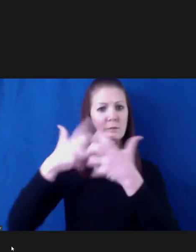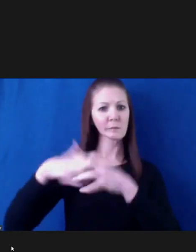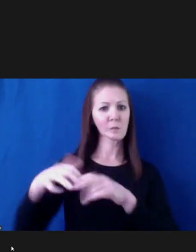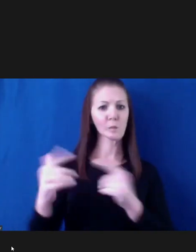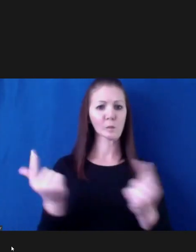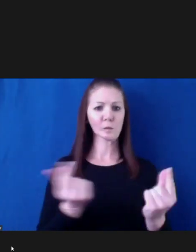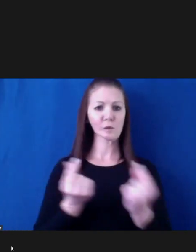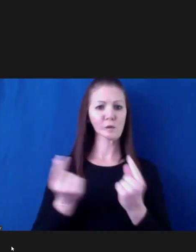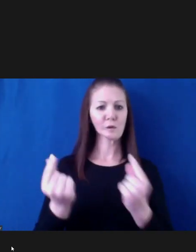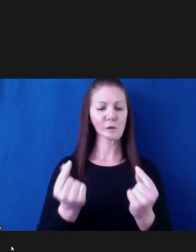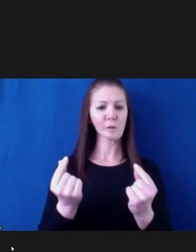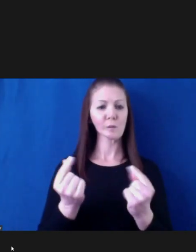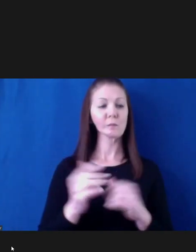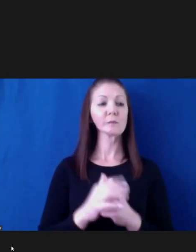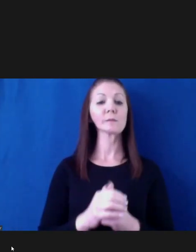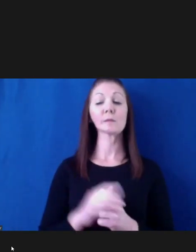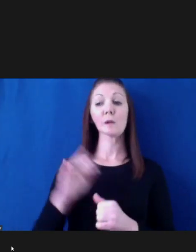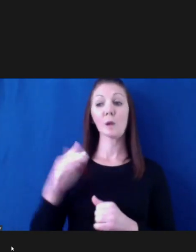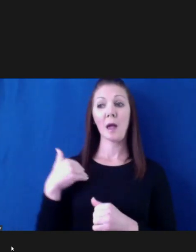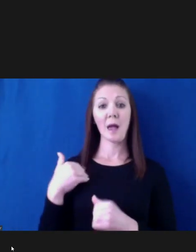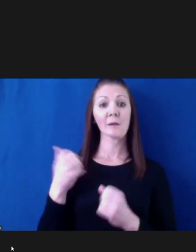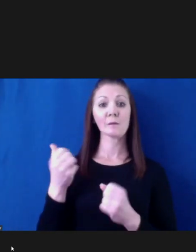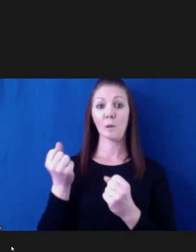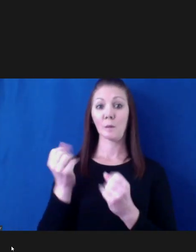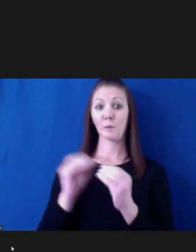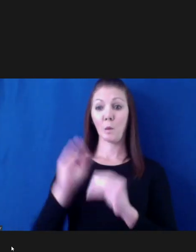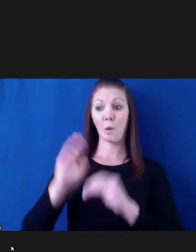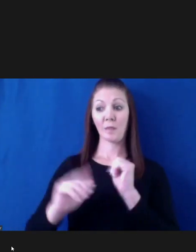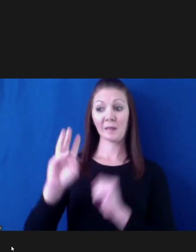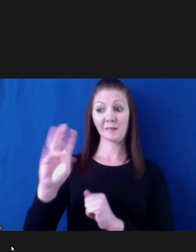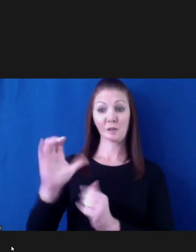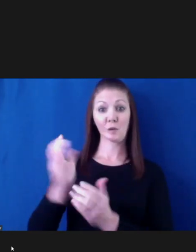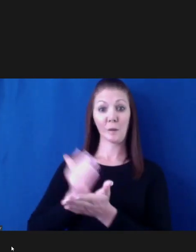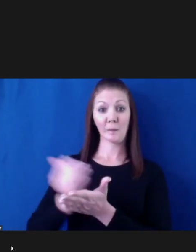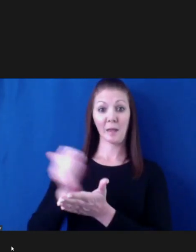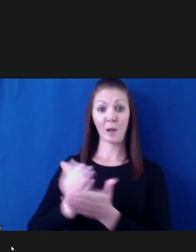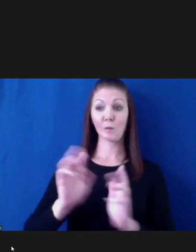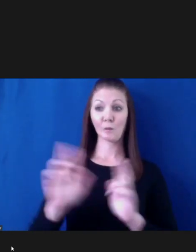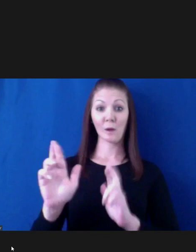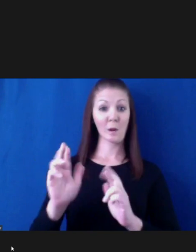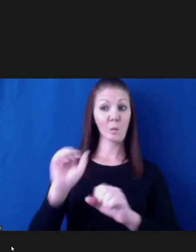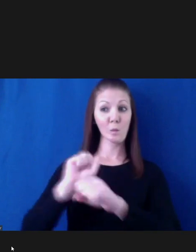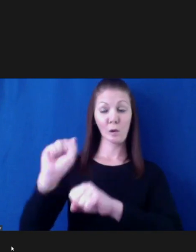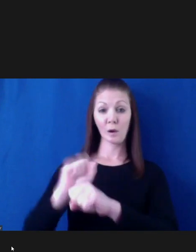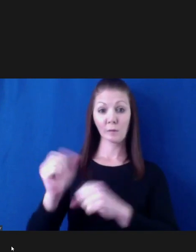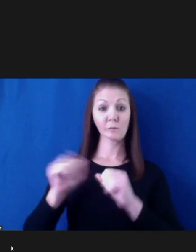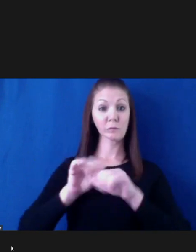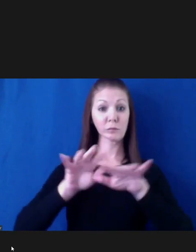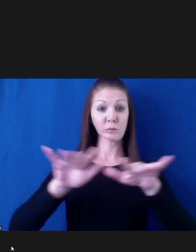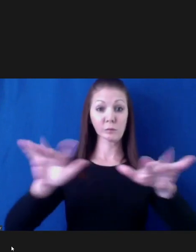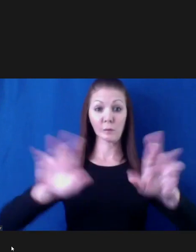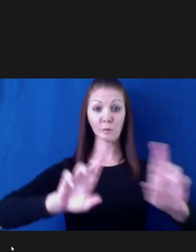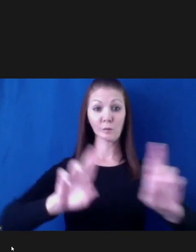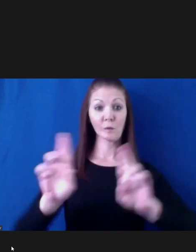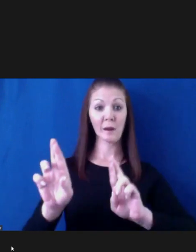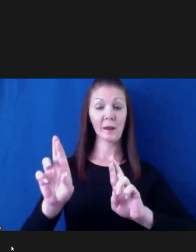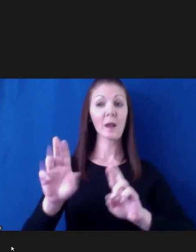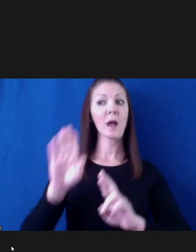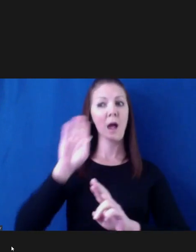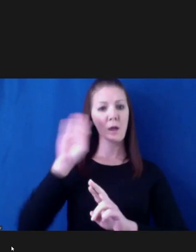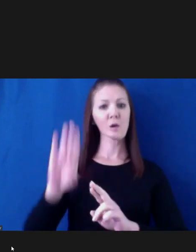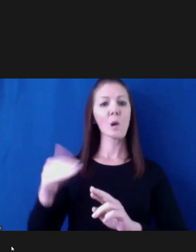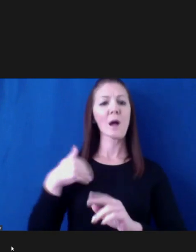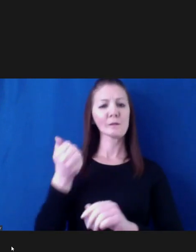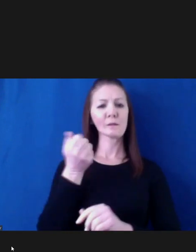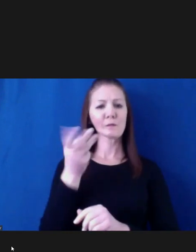people, but we've got enough people. And then he's got a couple hundred contractors as backup. So I think we're going to be able to get through this pretty smoothly,